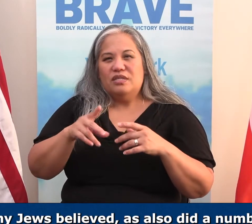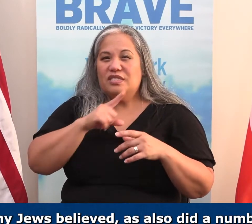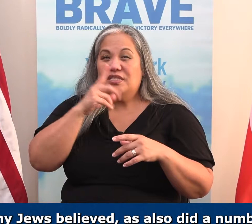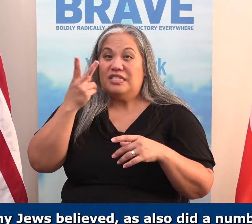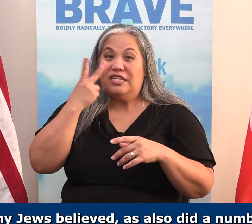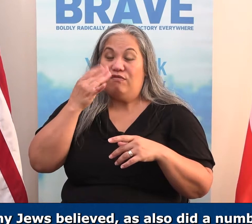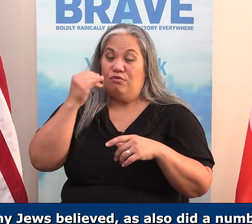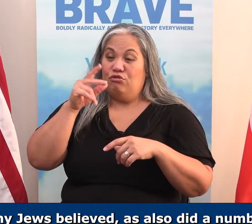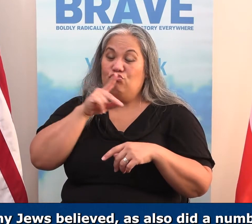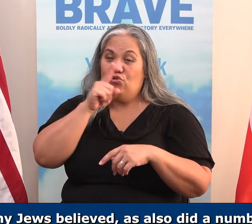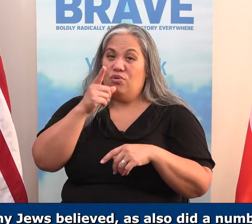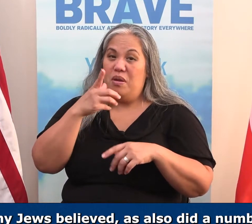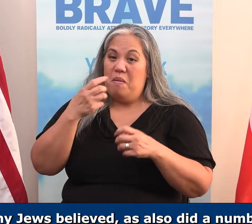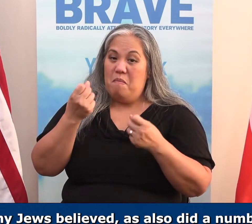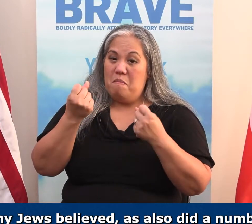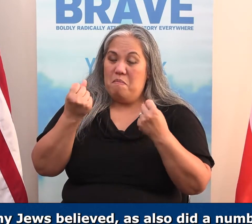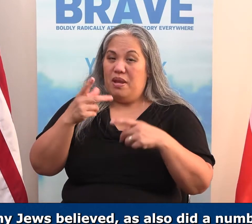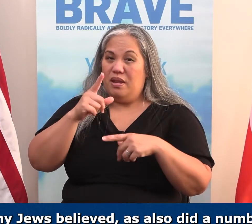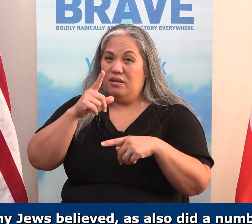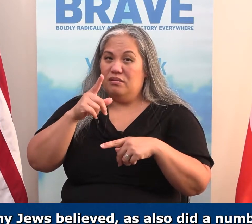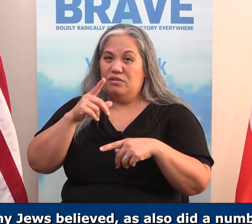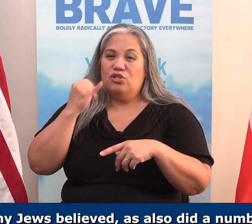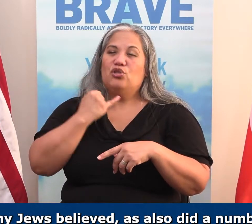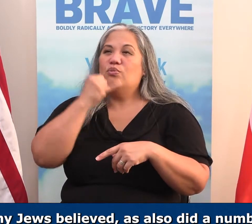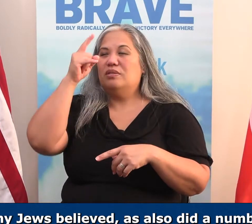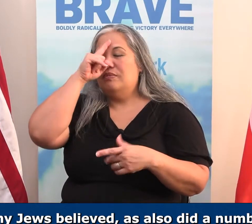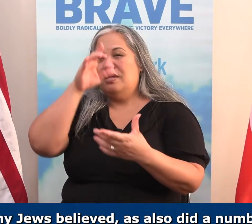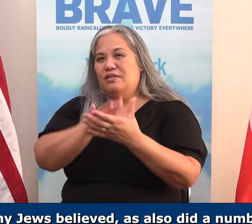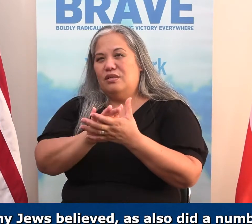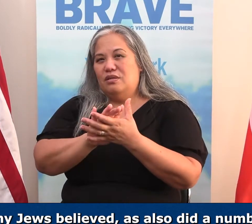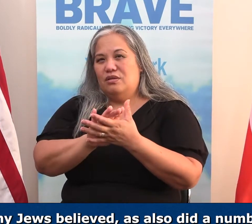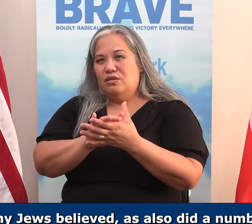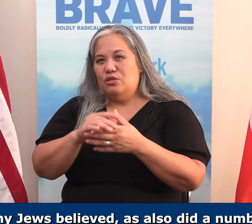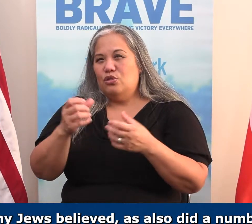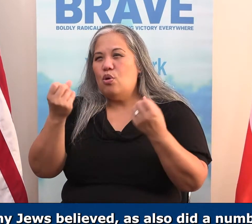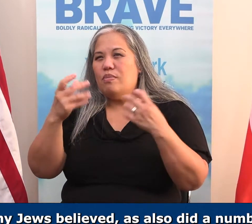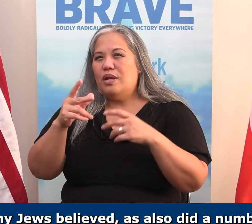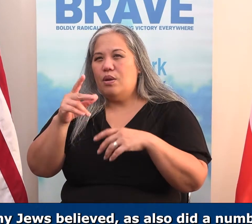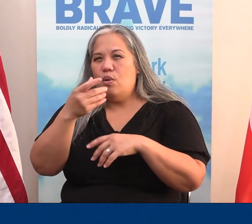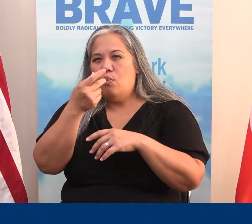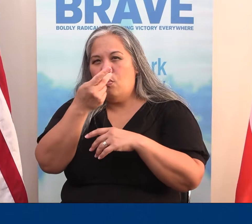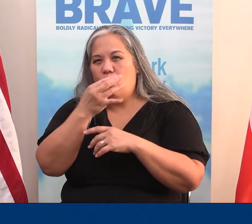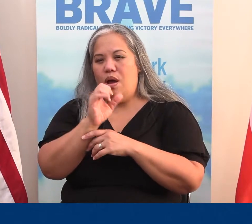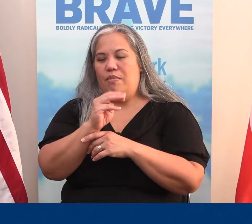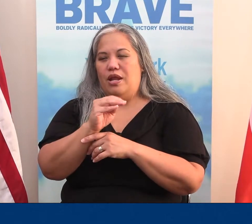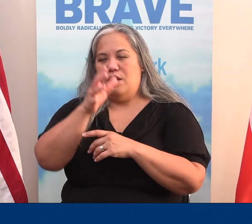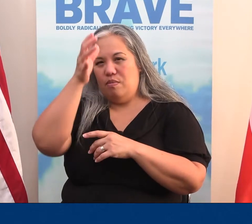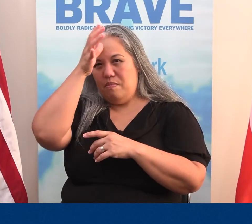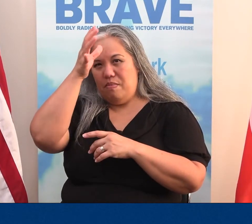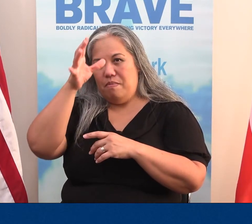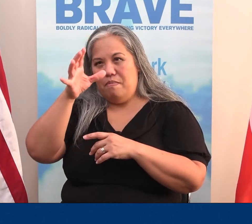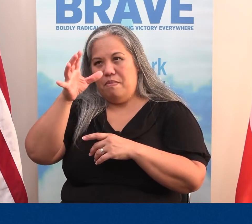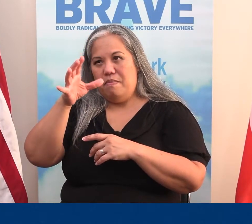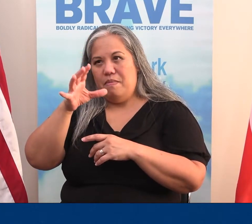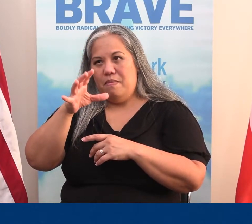believed as also did a number of prominent Greek women and many Greek men. Now, right here,